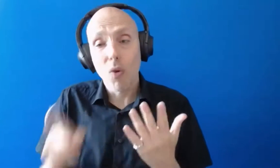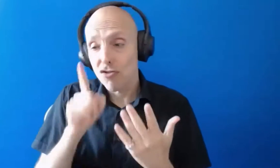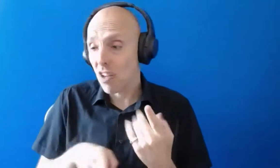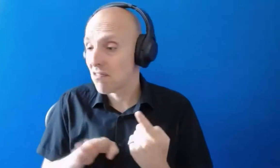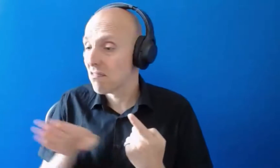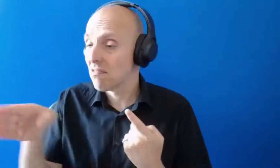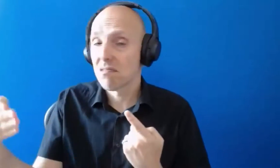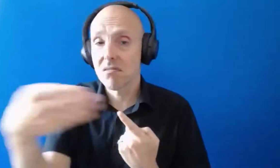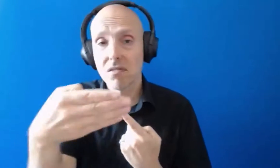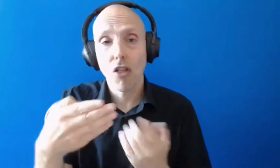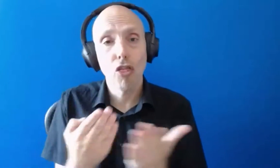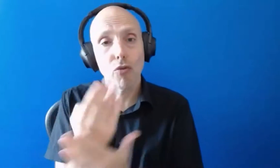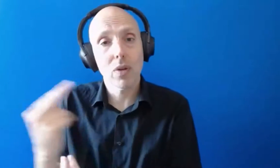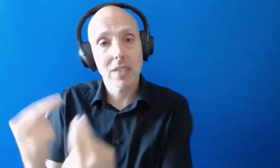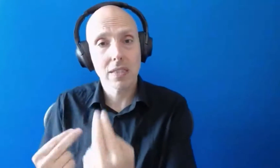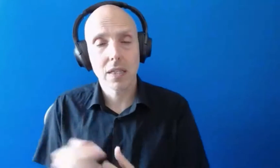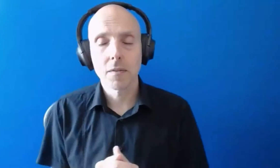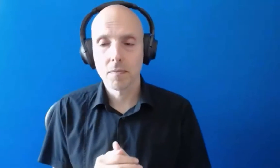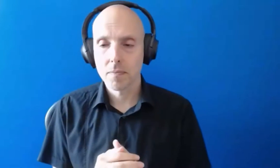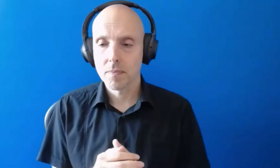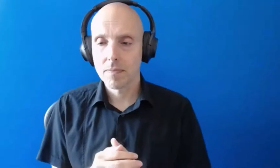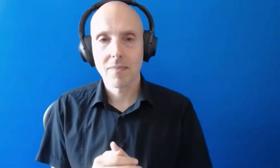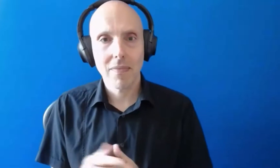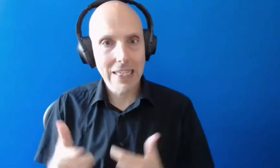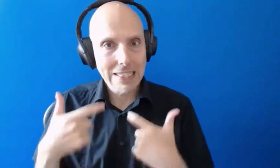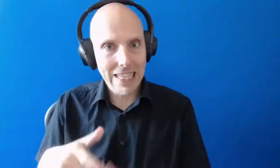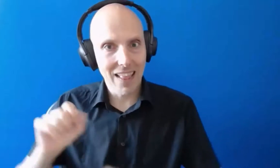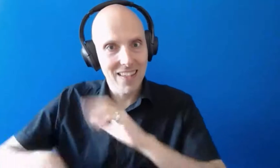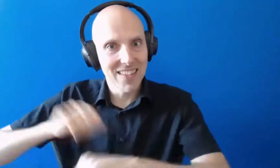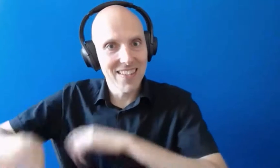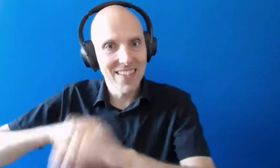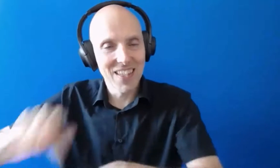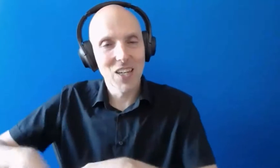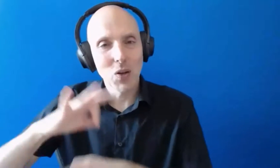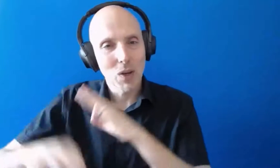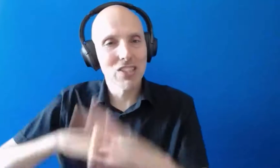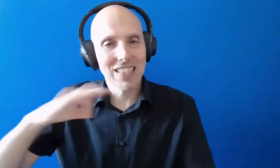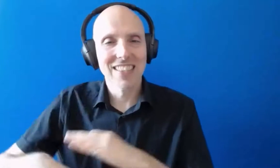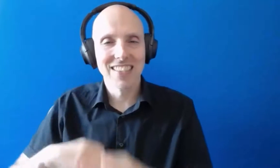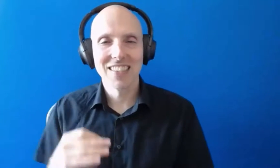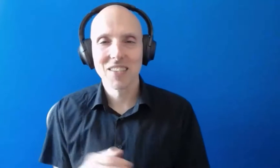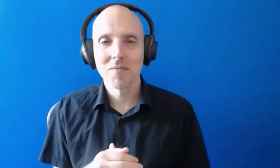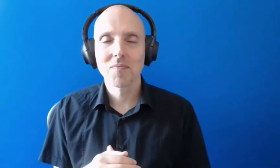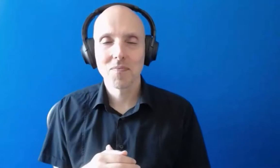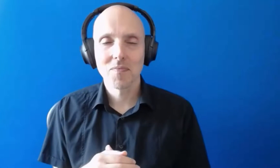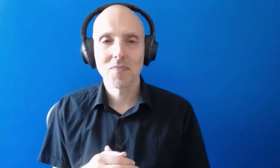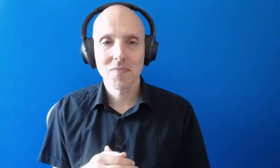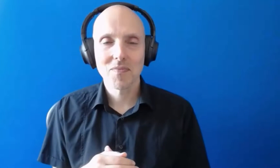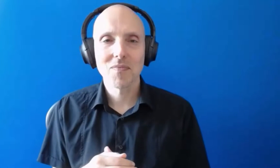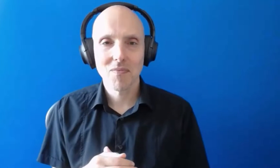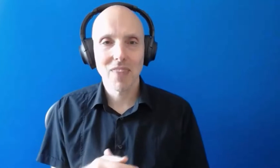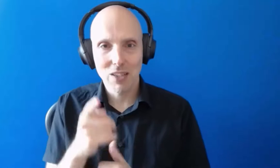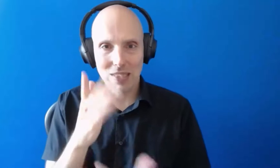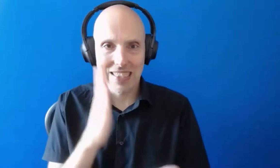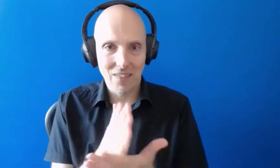you um we've got some questions are still coming in so we've definitely um got this uh full hour covered